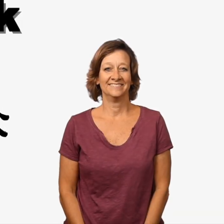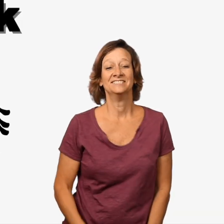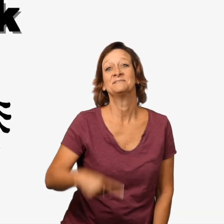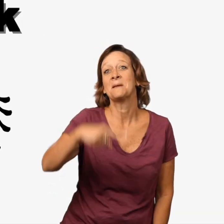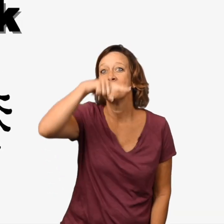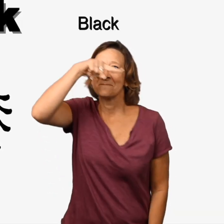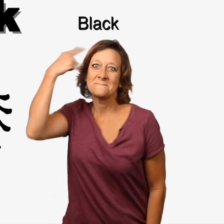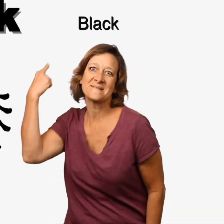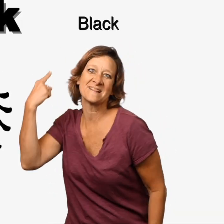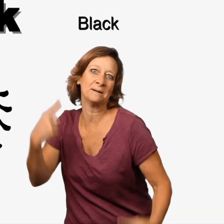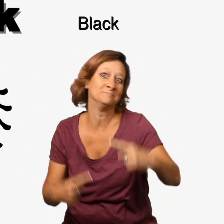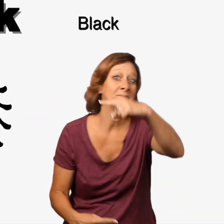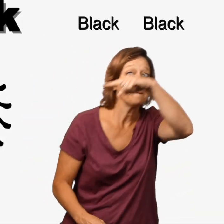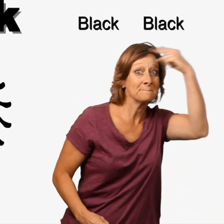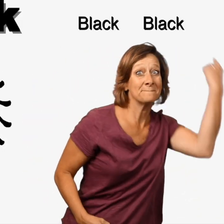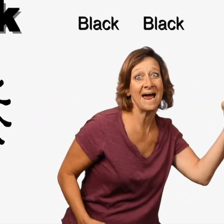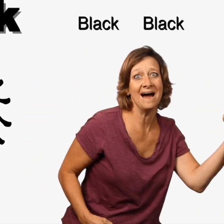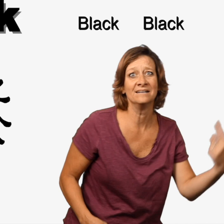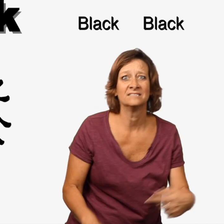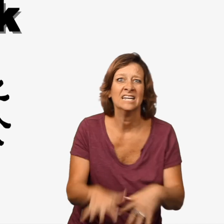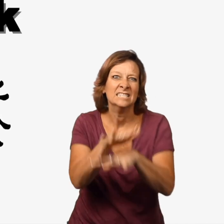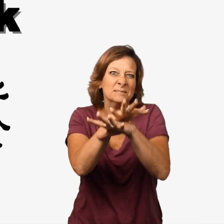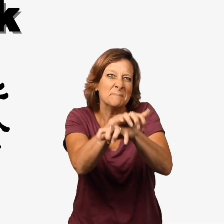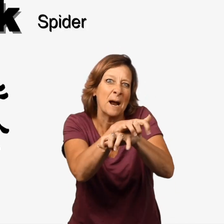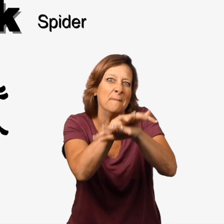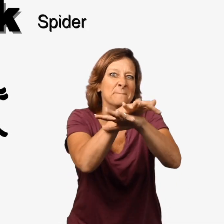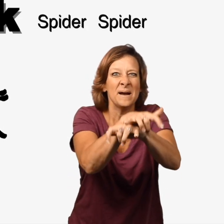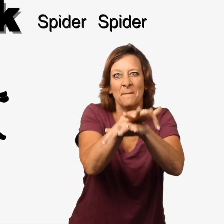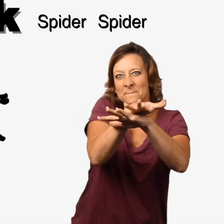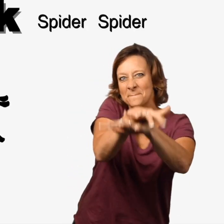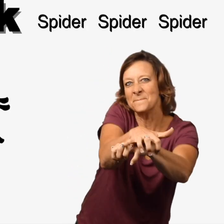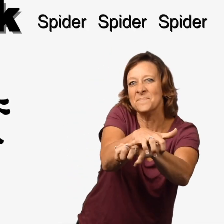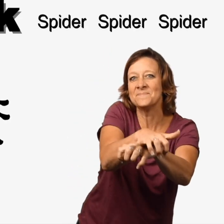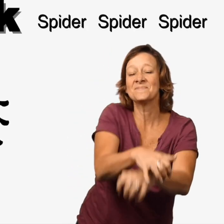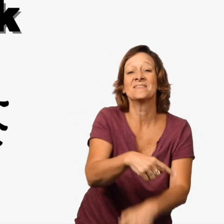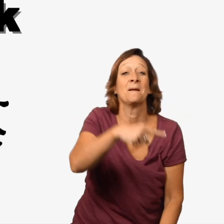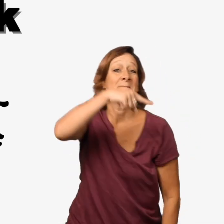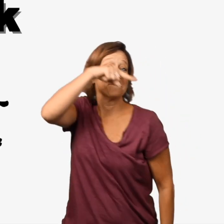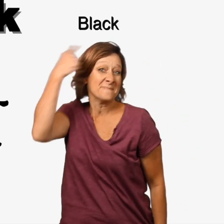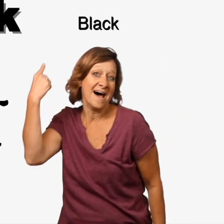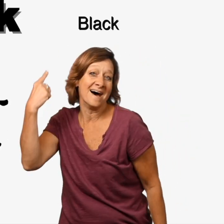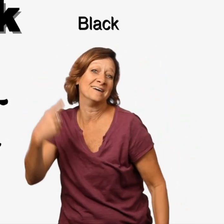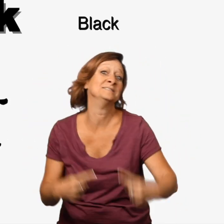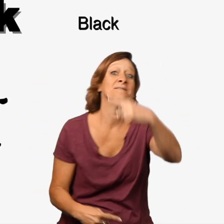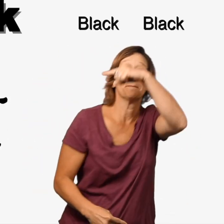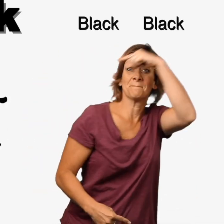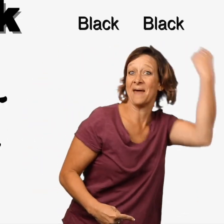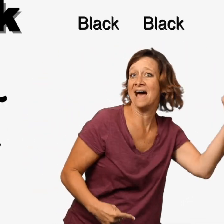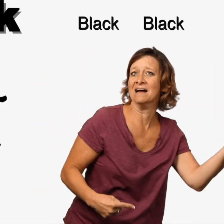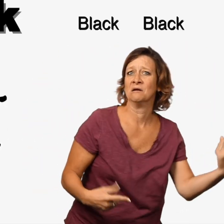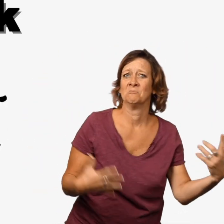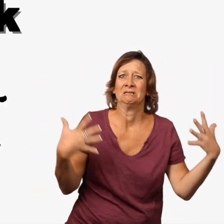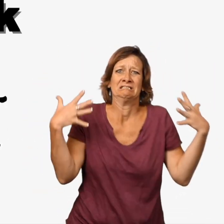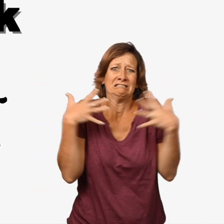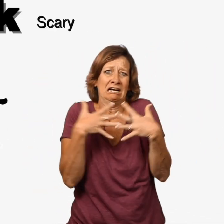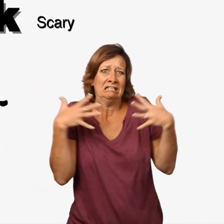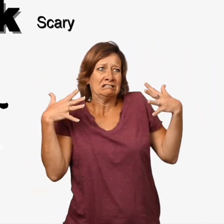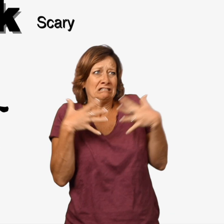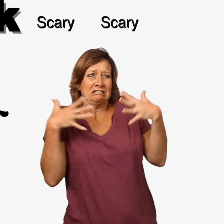Black, black. Spider, spider, spider. Black, black. Scary, scary,